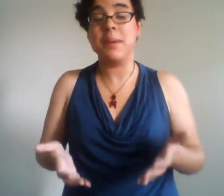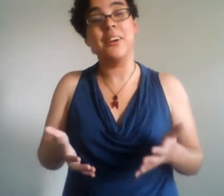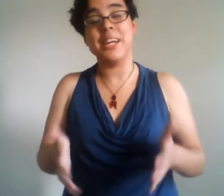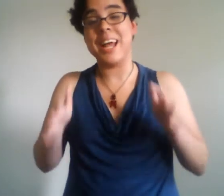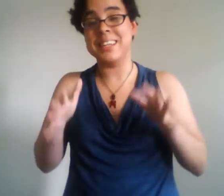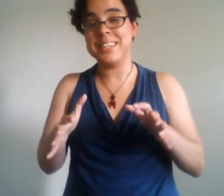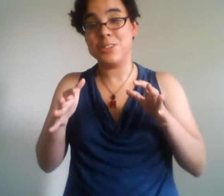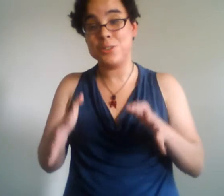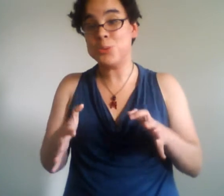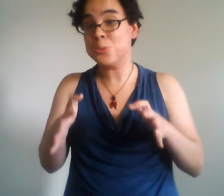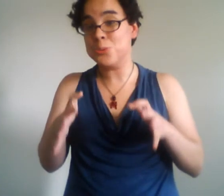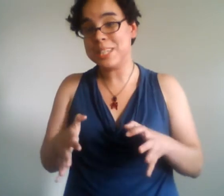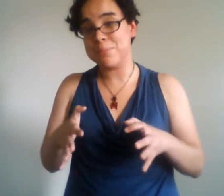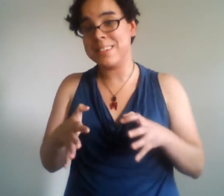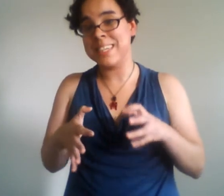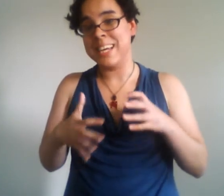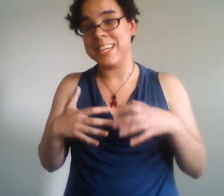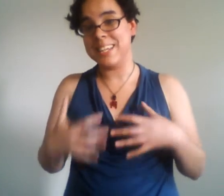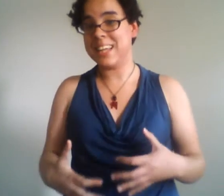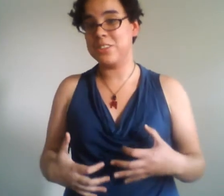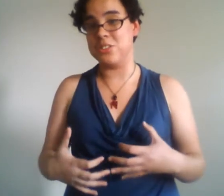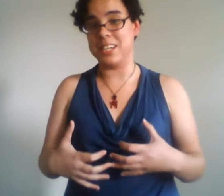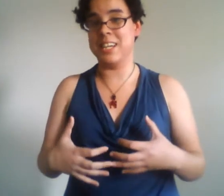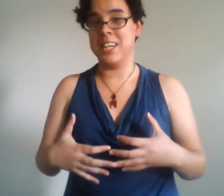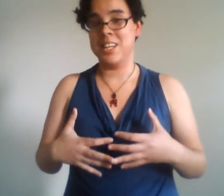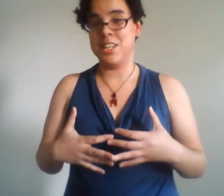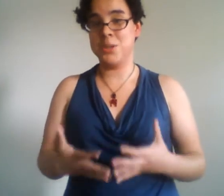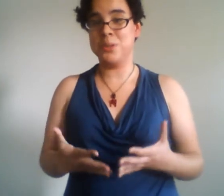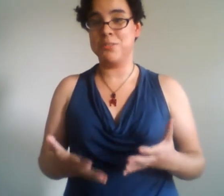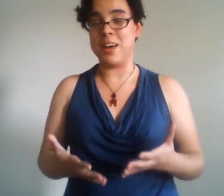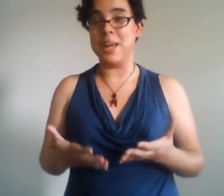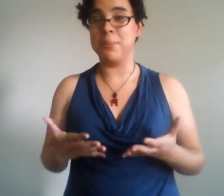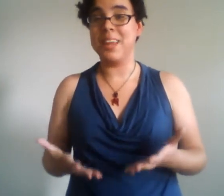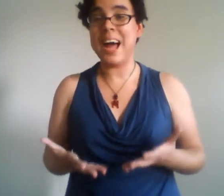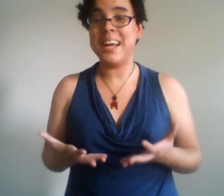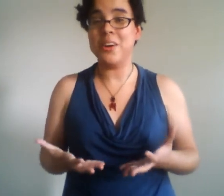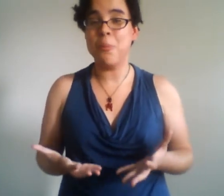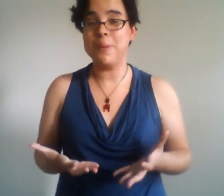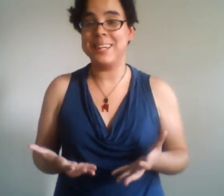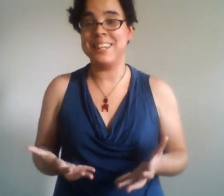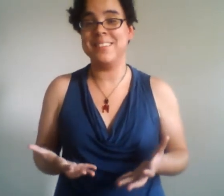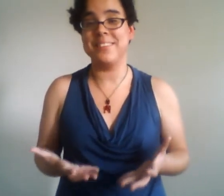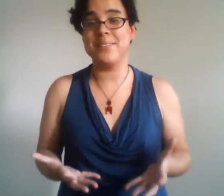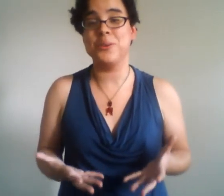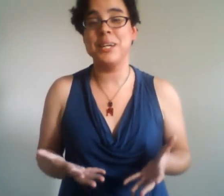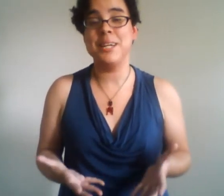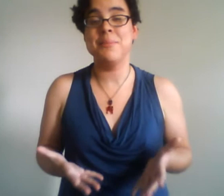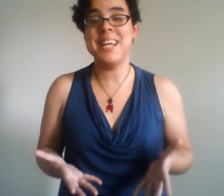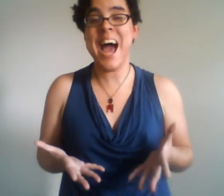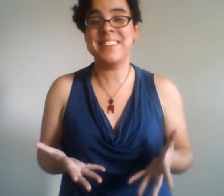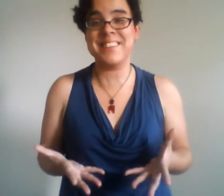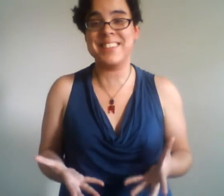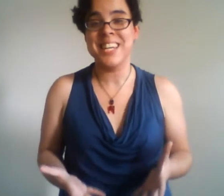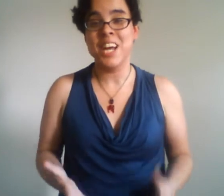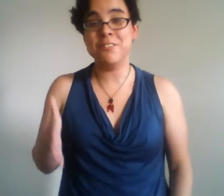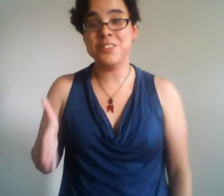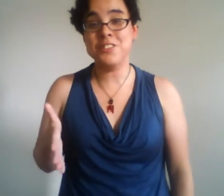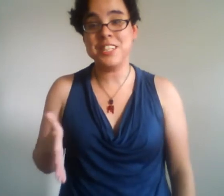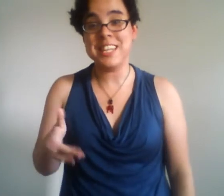Mary at least two lips electric unified plied open in this scream yes Virginia